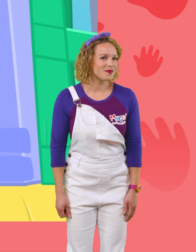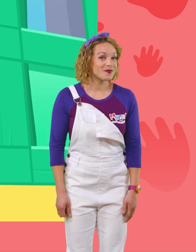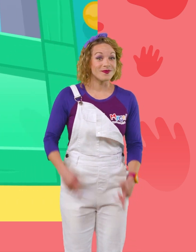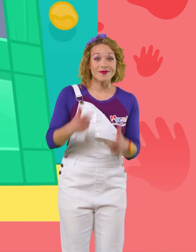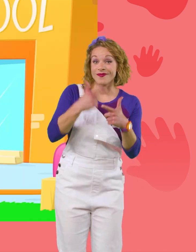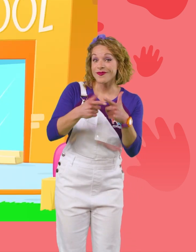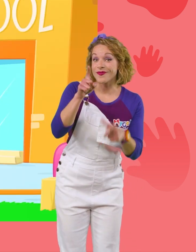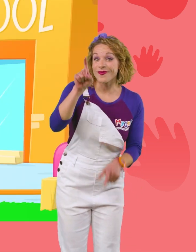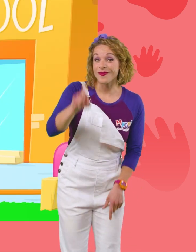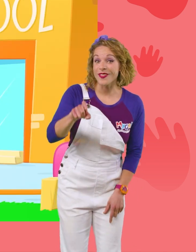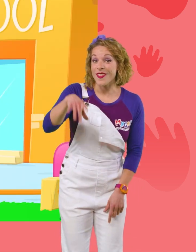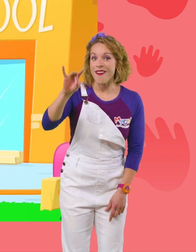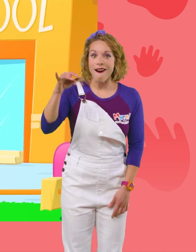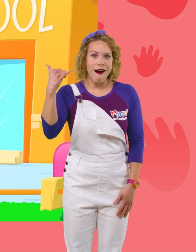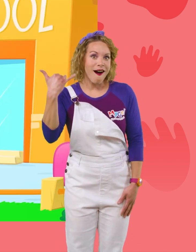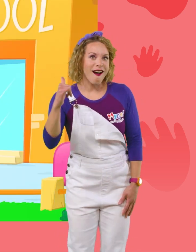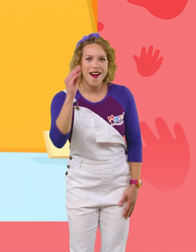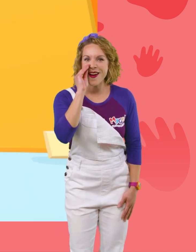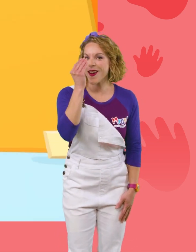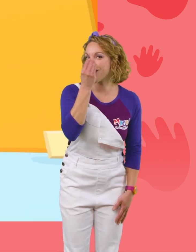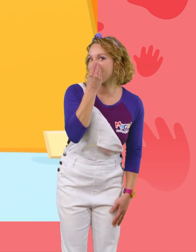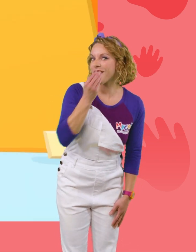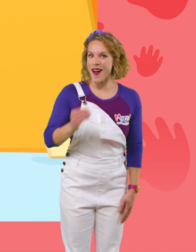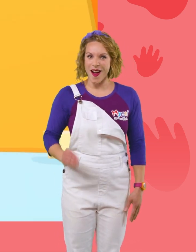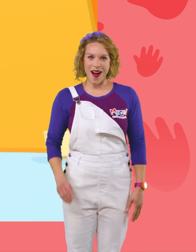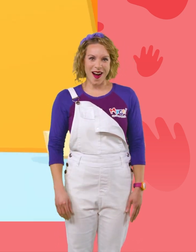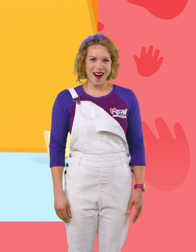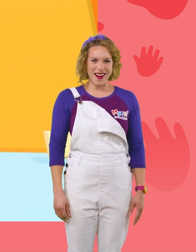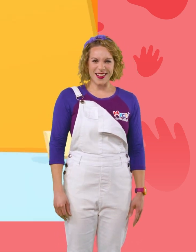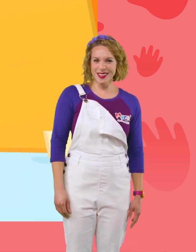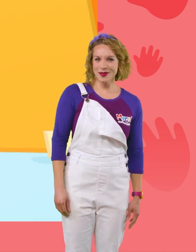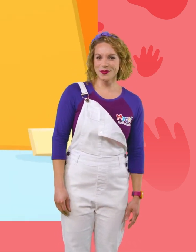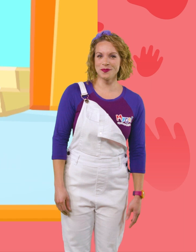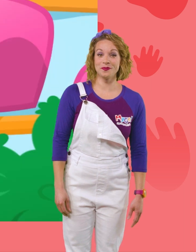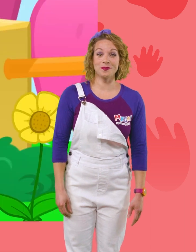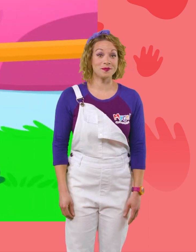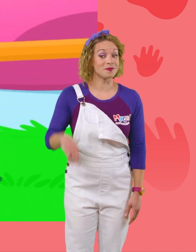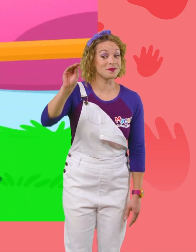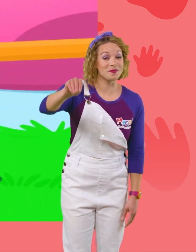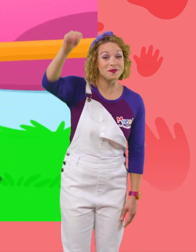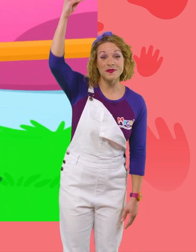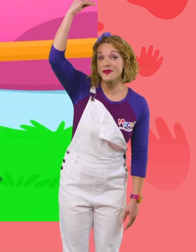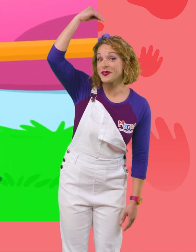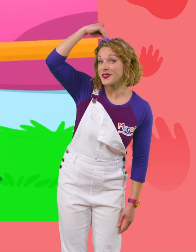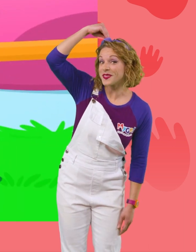Then you have to find a yellow flower. Put it on your head.